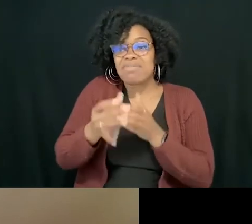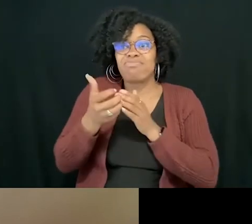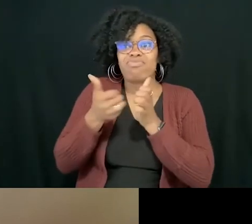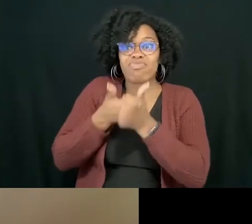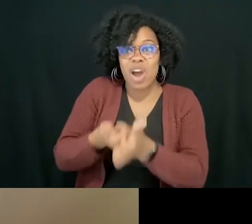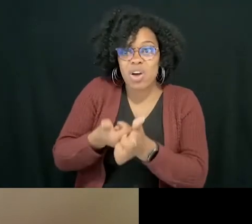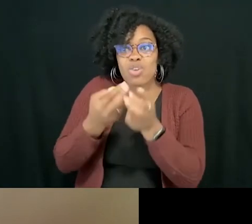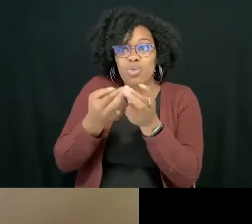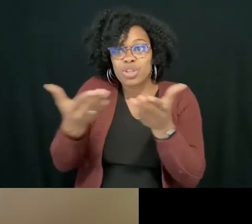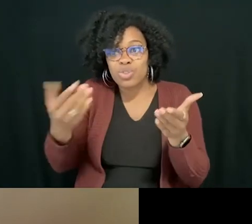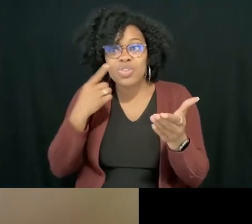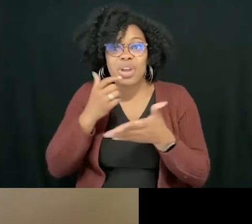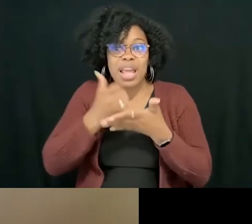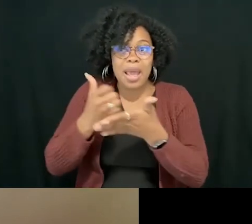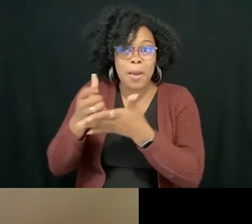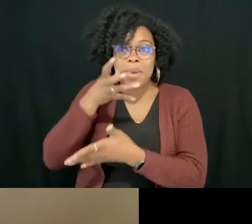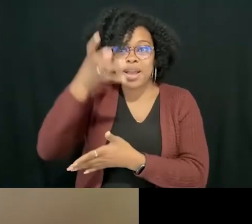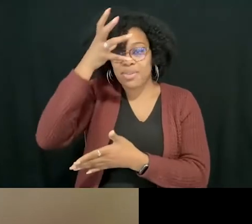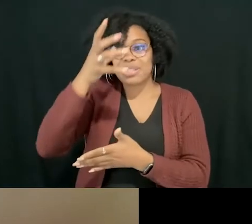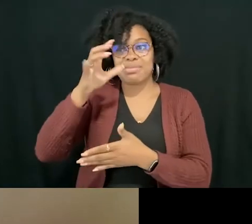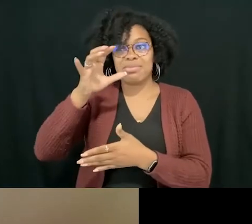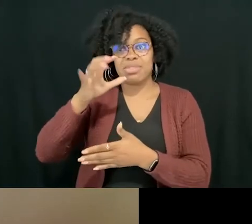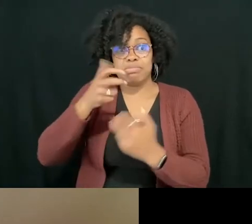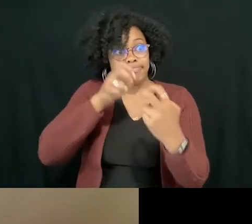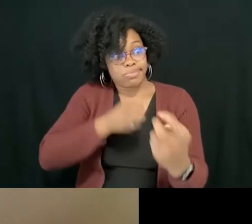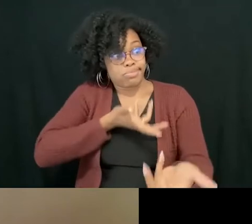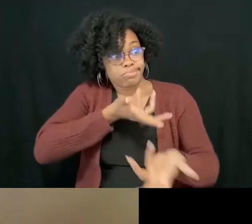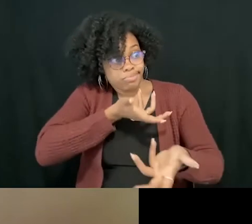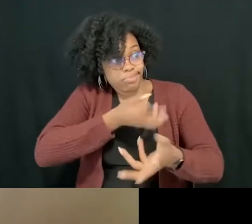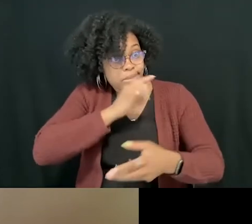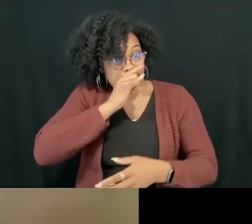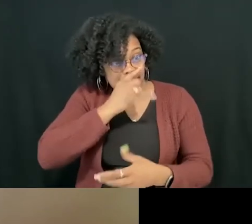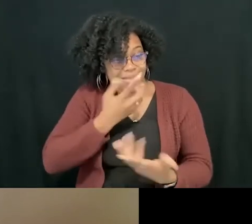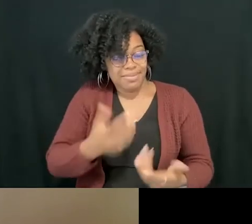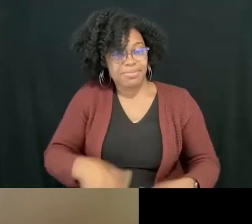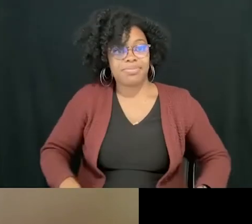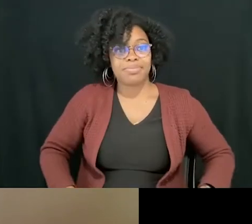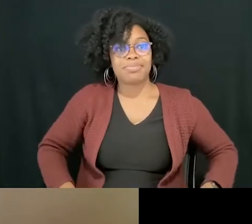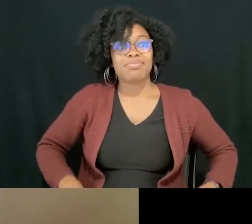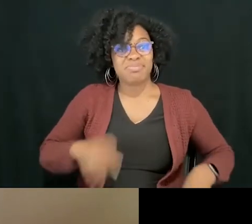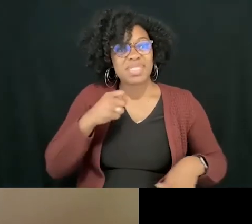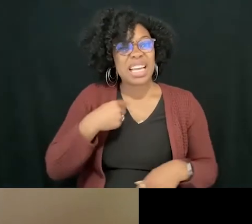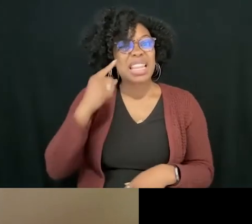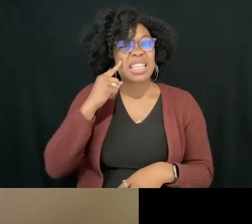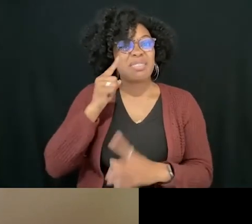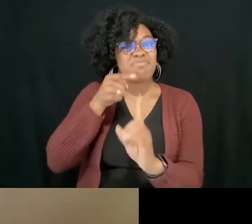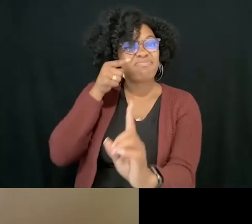these talks. So, yeah, I think that it's really just about community and not